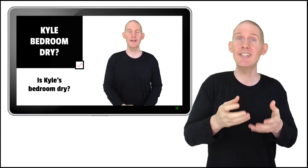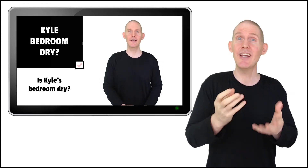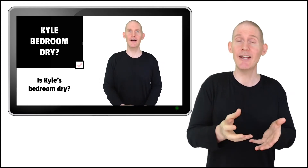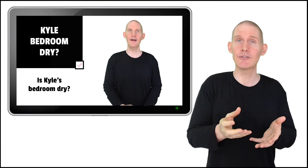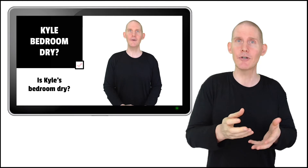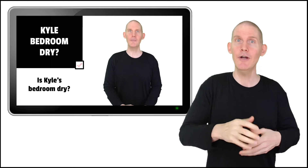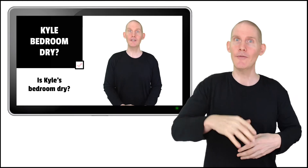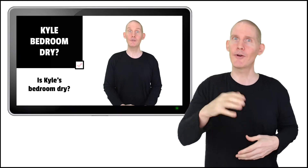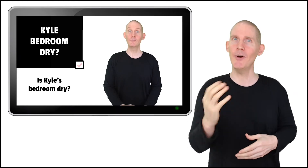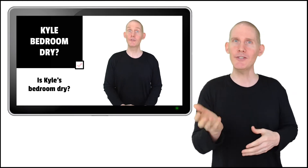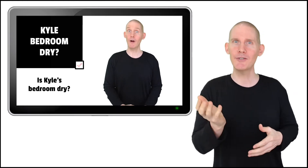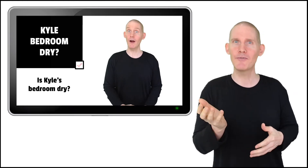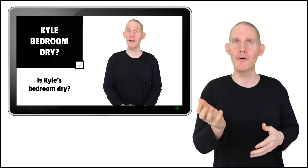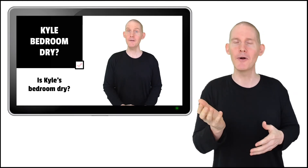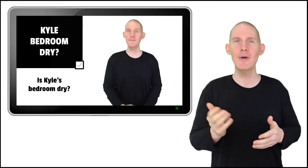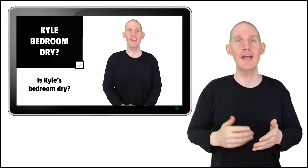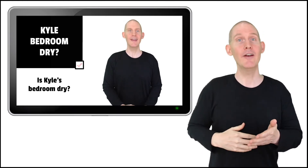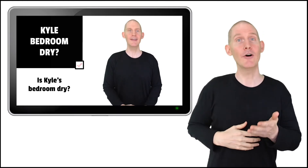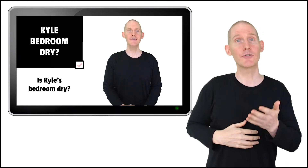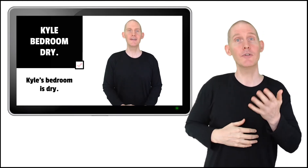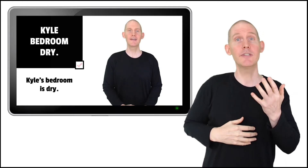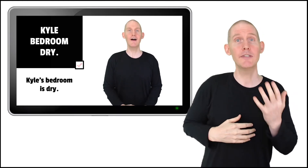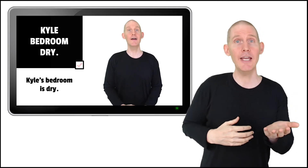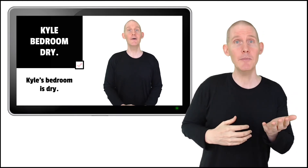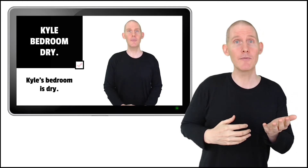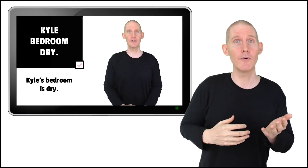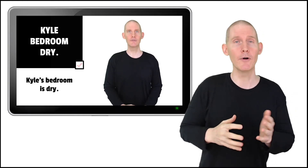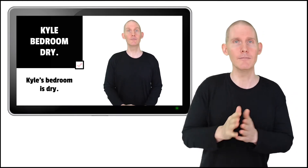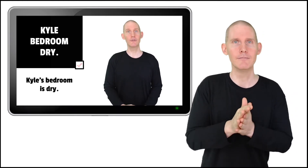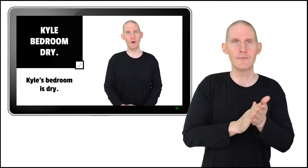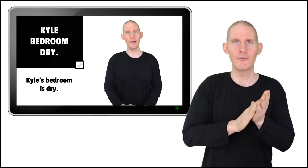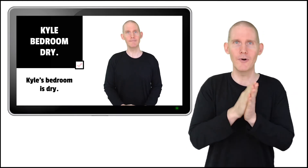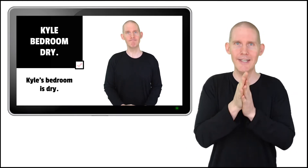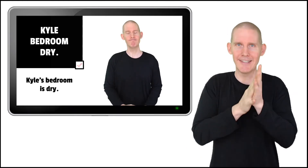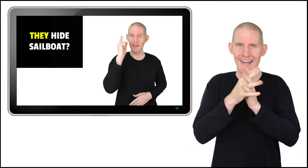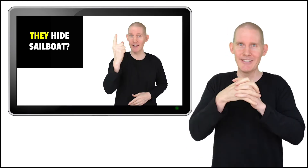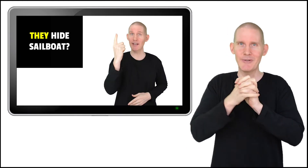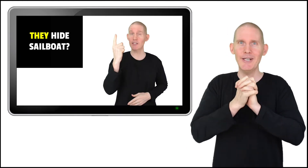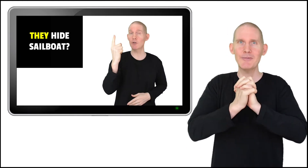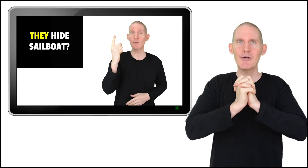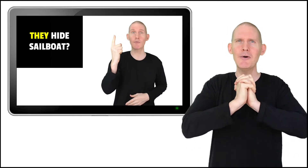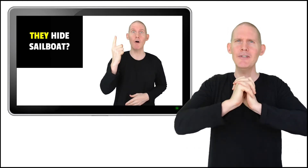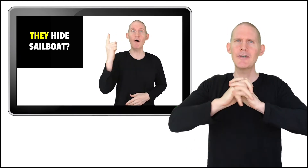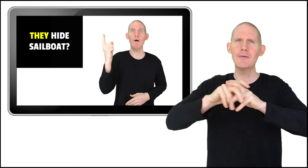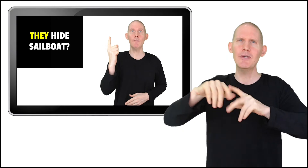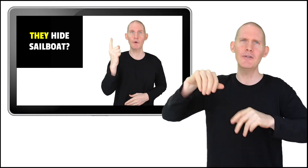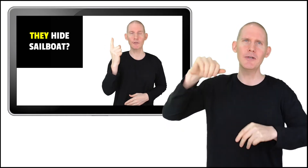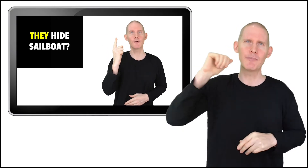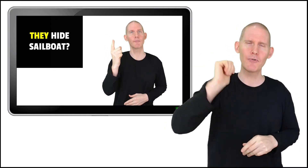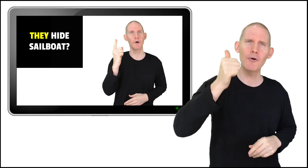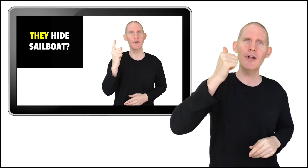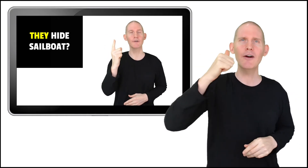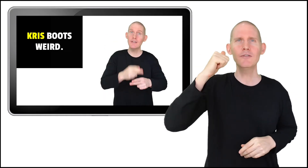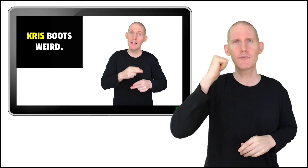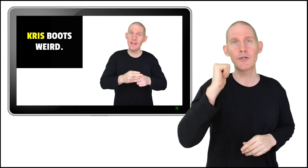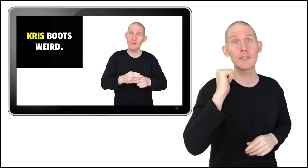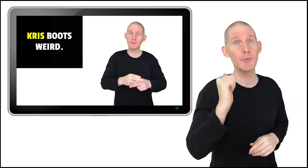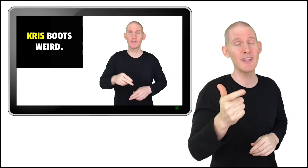answer, the question form, and also the statement form. Right, so as we're going you're going to be doing pronouns, fingerspelling